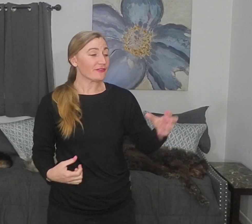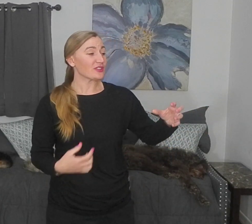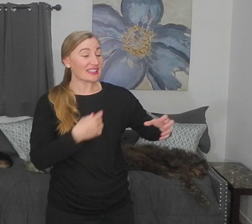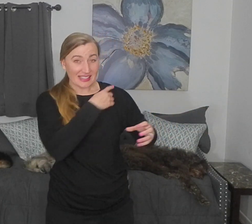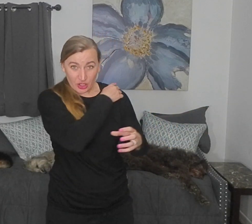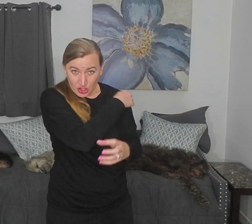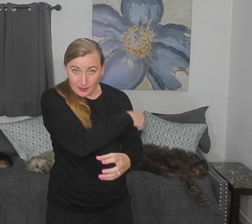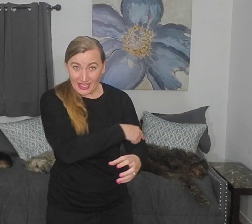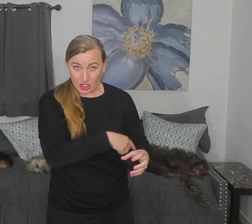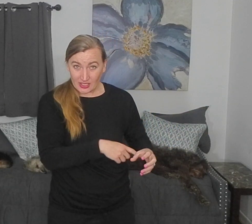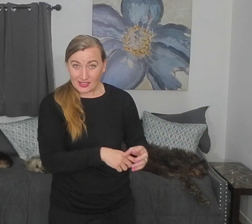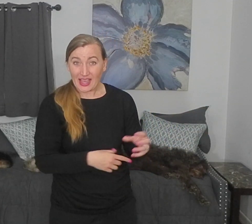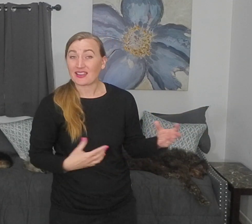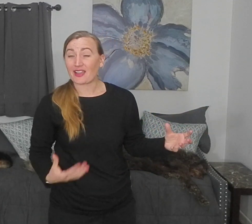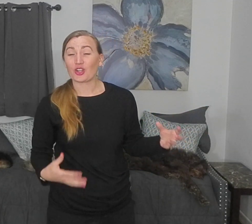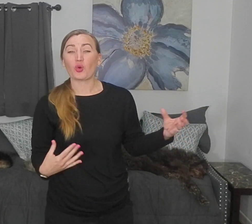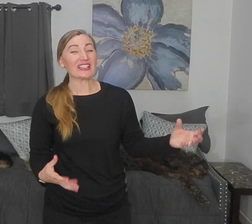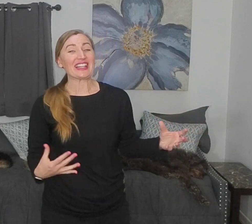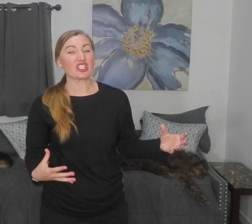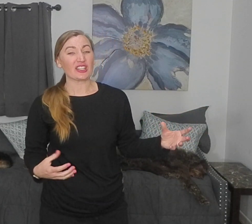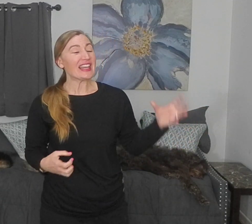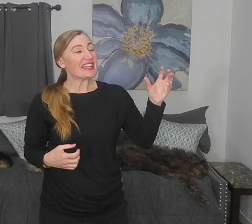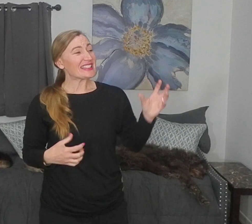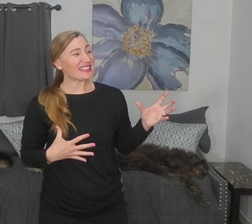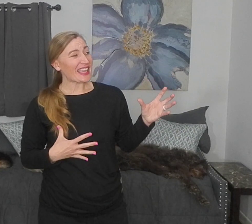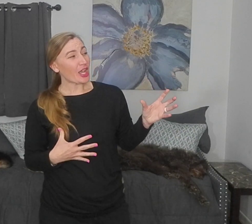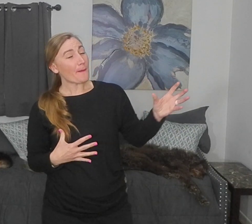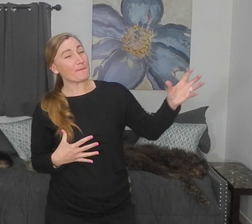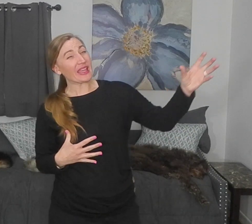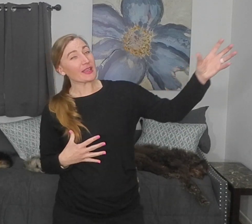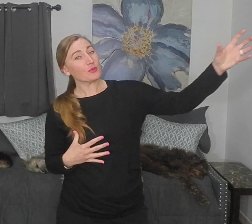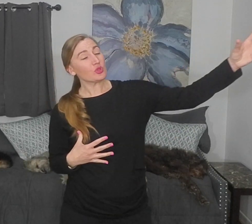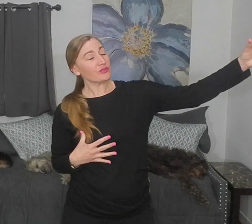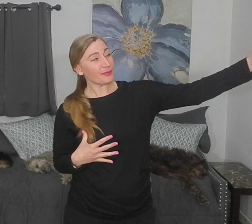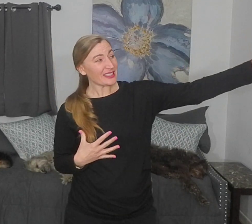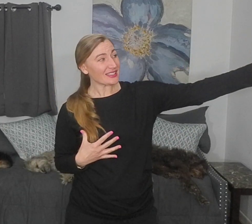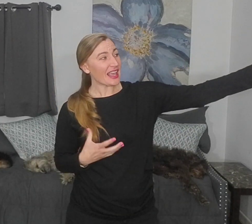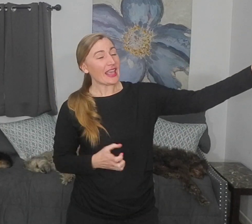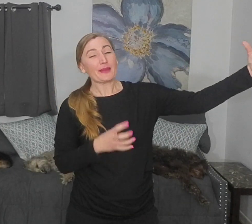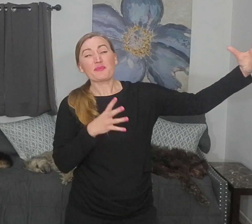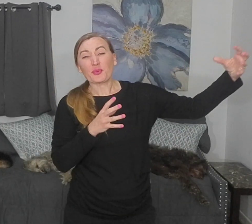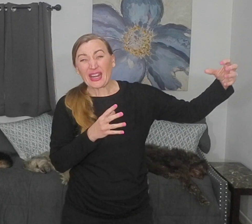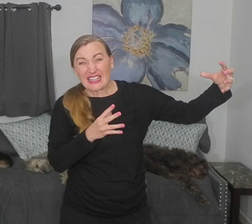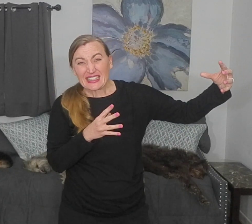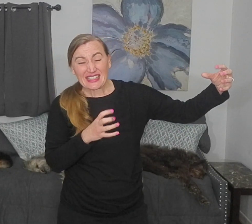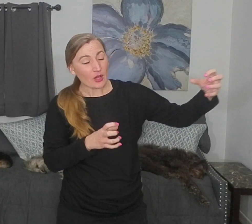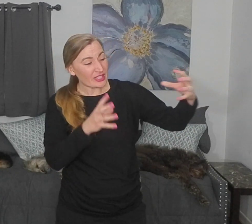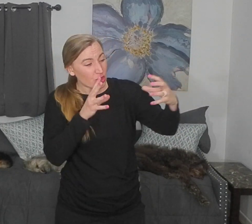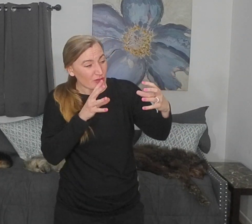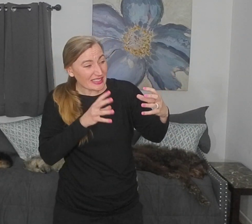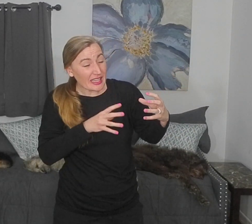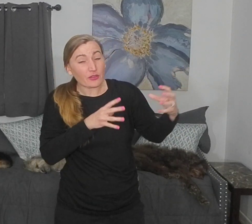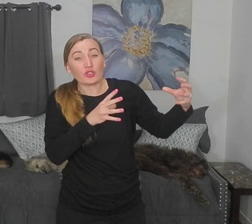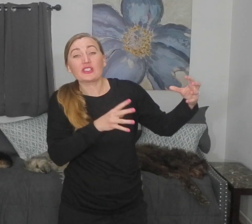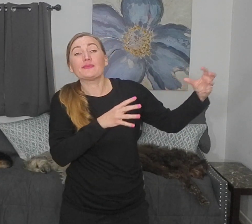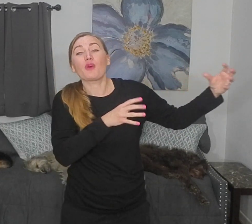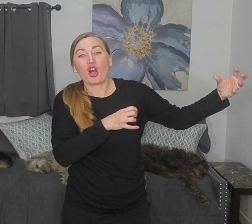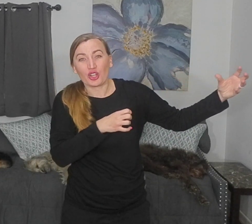for dysynergic patients that lack of coordination to take a big movement and break it down into several smaller